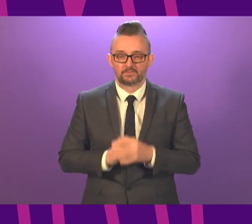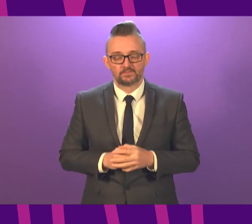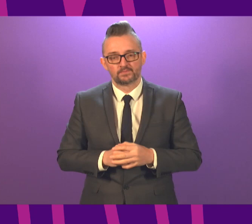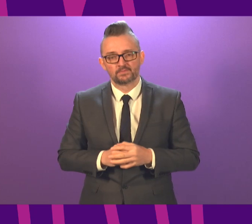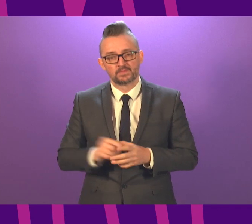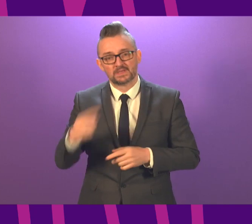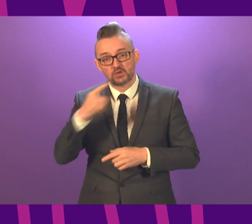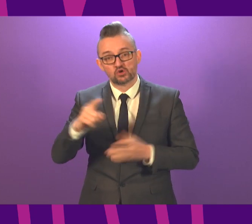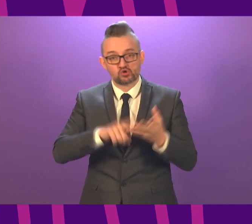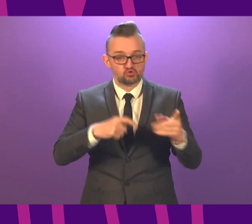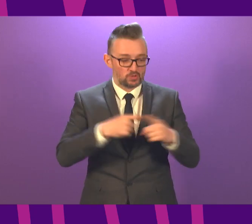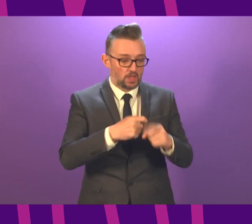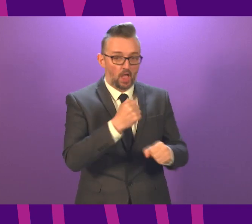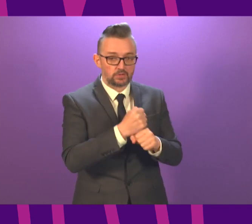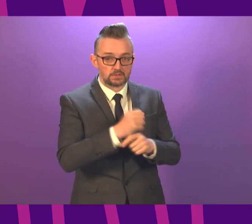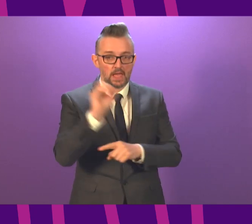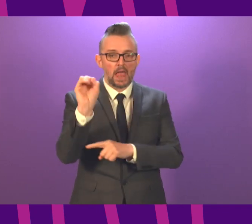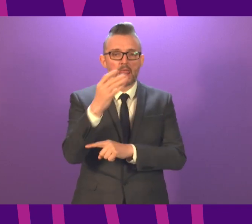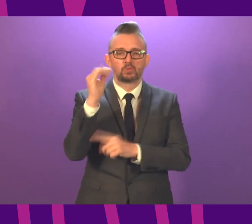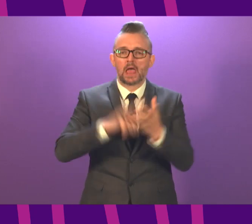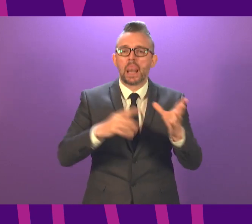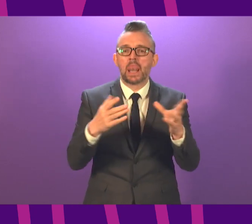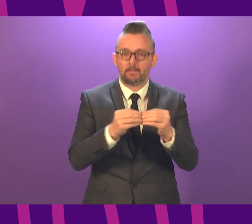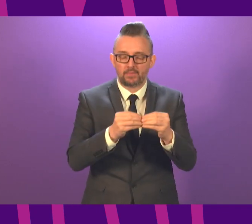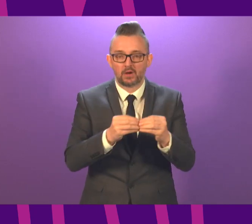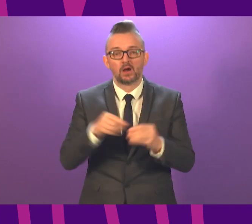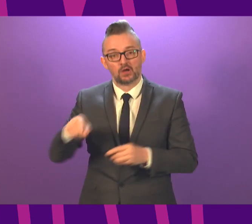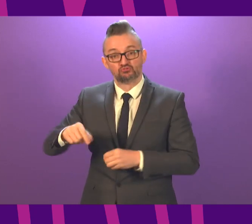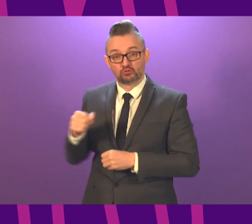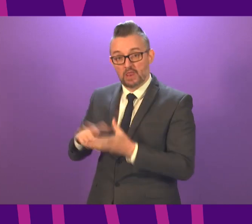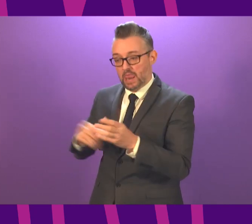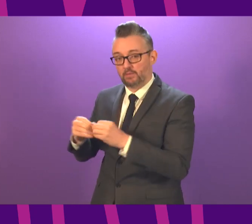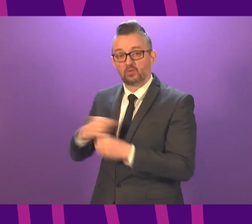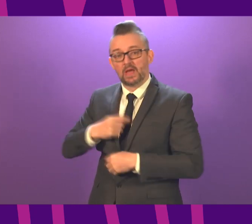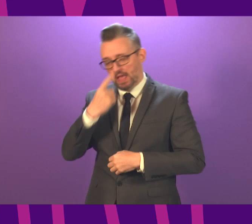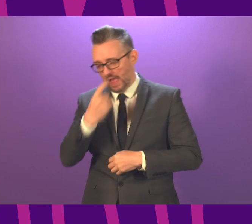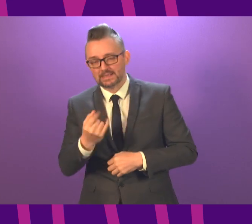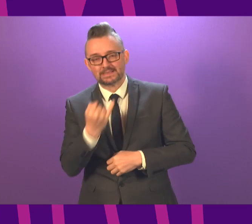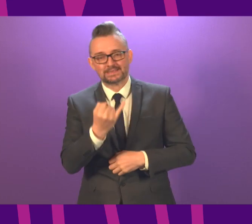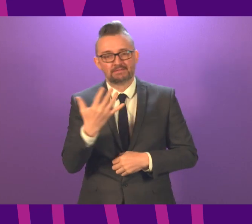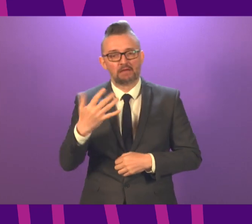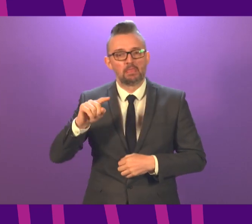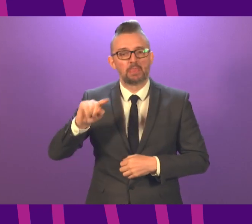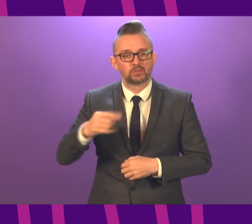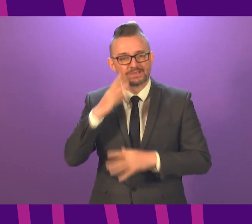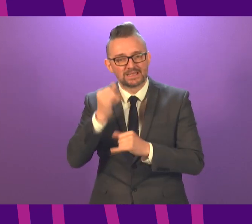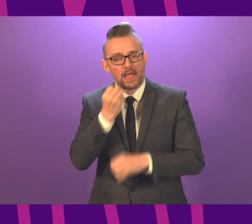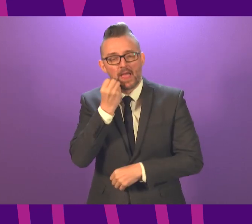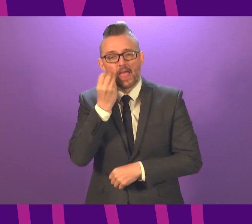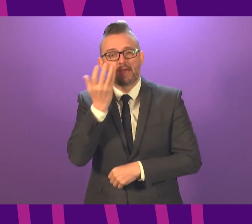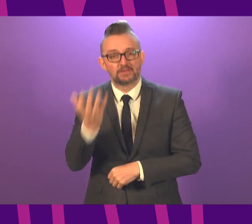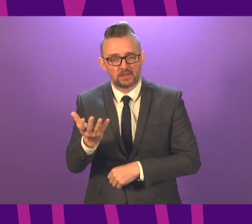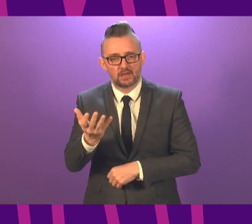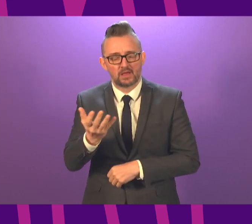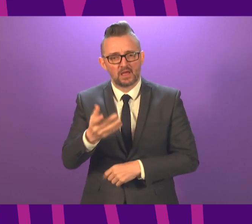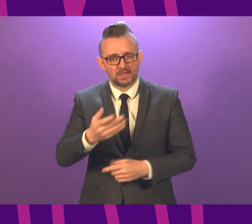that between UK Government Lighthouse Labs and NHS Scotland facilities that we would have the capacity for 65,000 tests per day. However, the